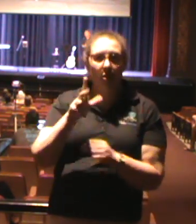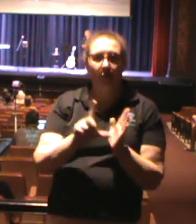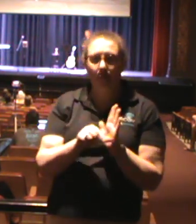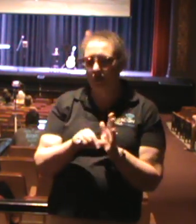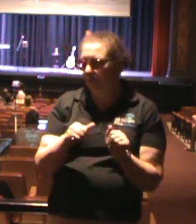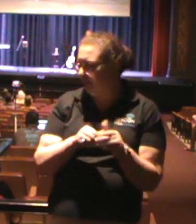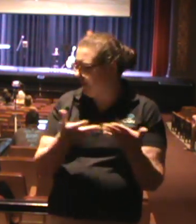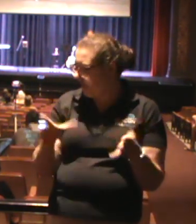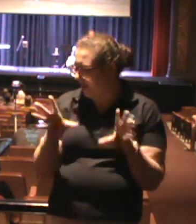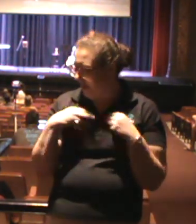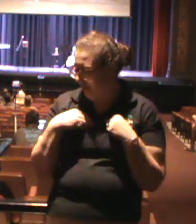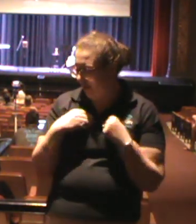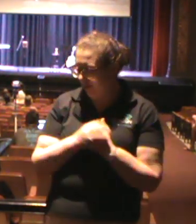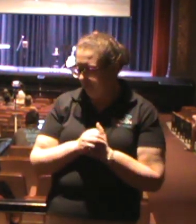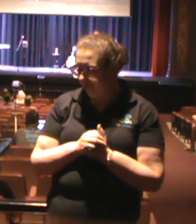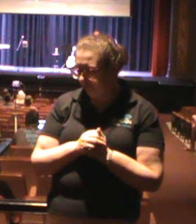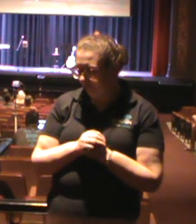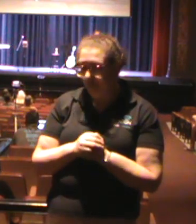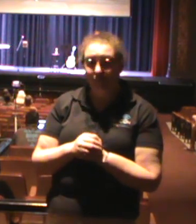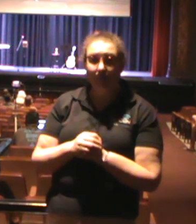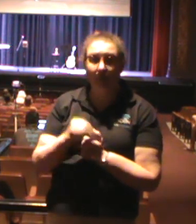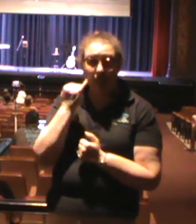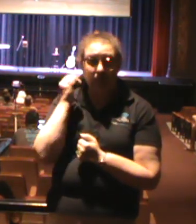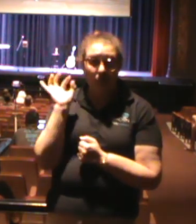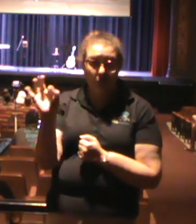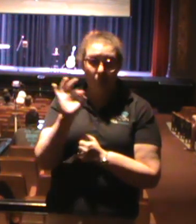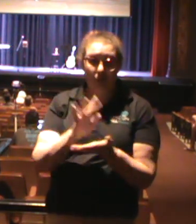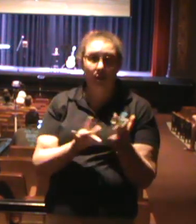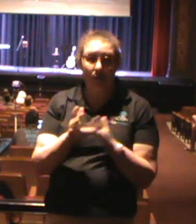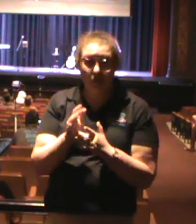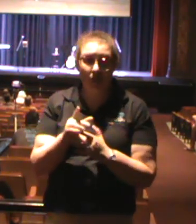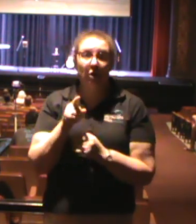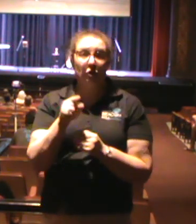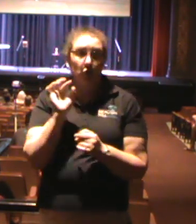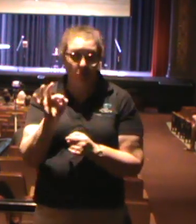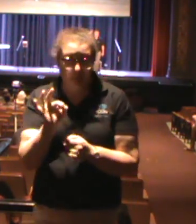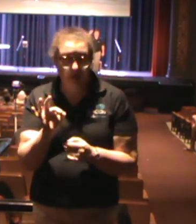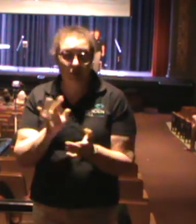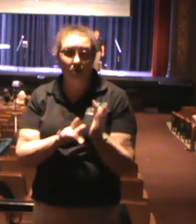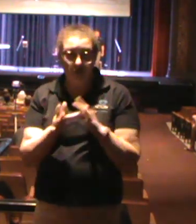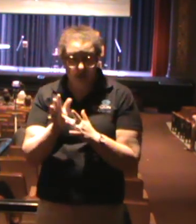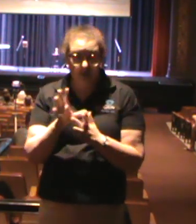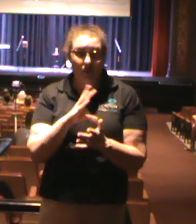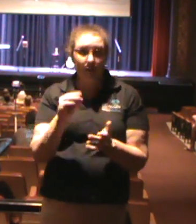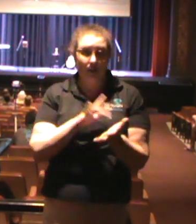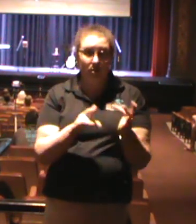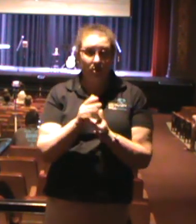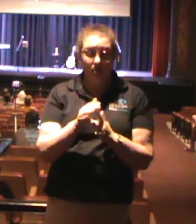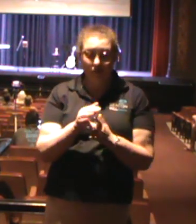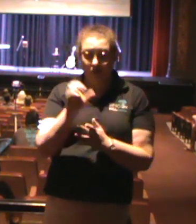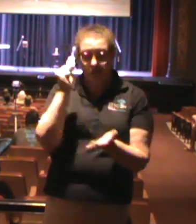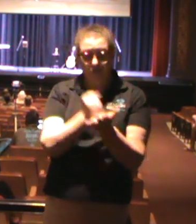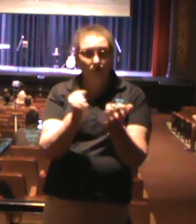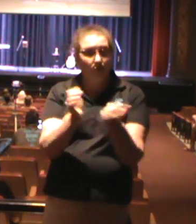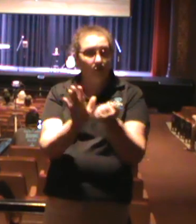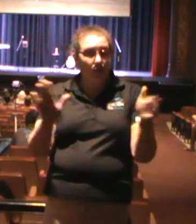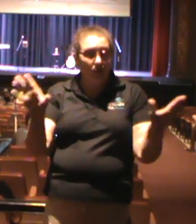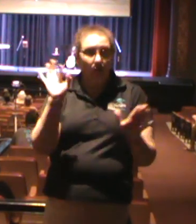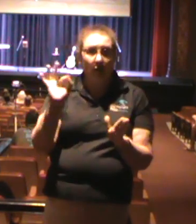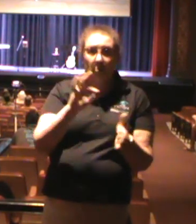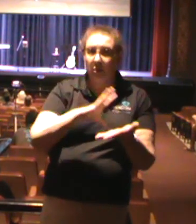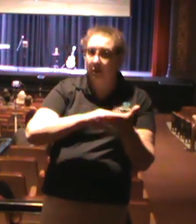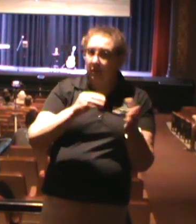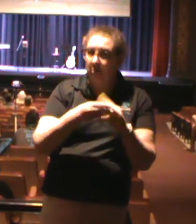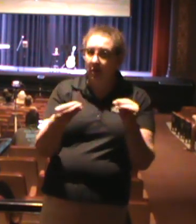I've had. And as you know, if you preach Jesus, you're going to preach Jesus and Jesus crucified. And I preached the message of the gospel of Jesus Christ.